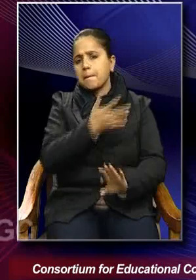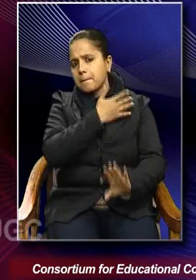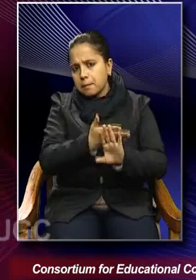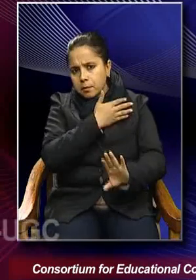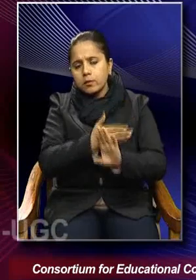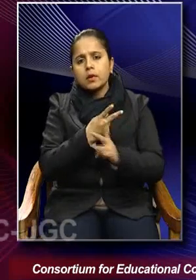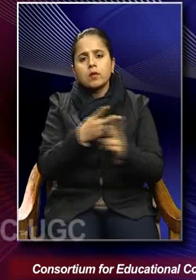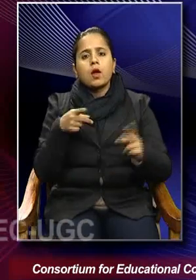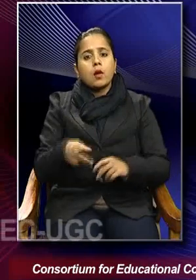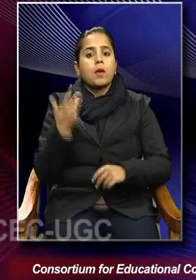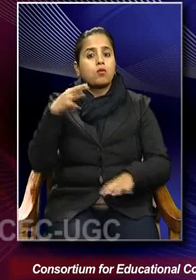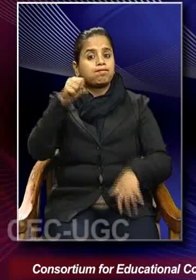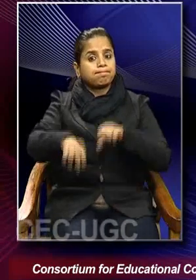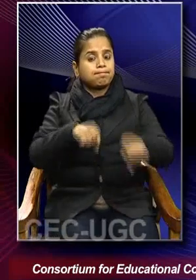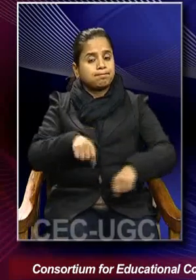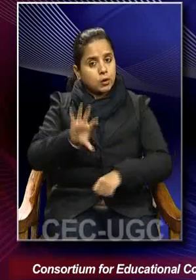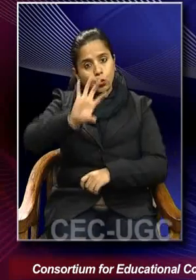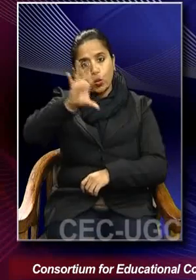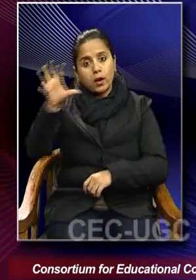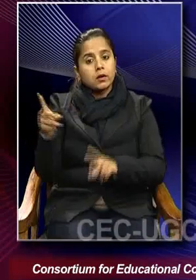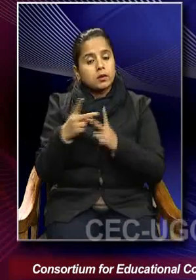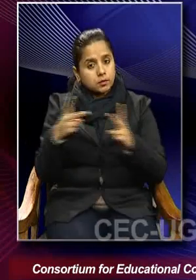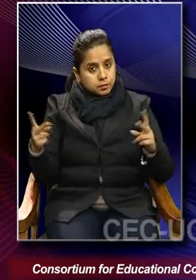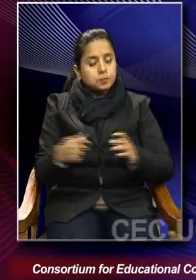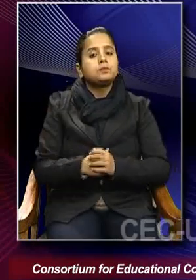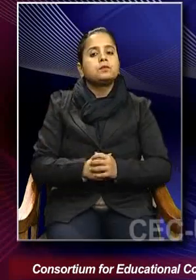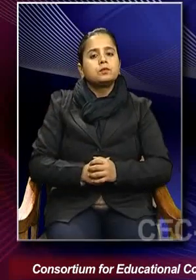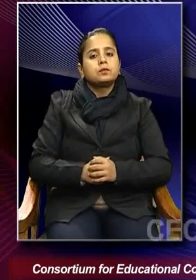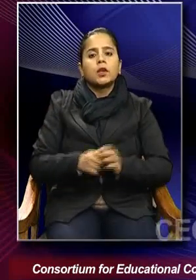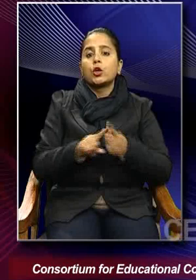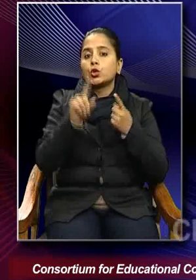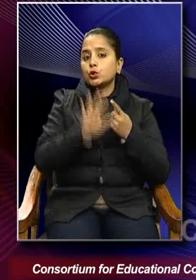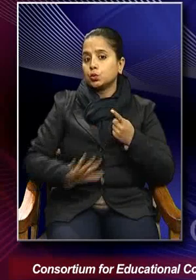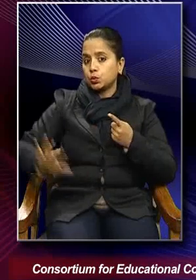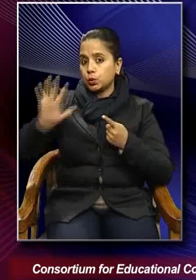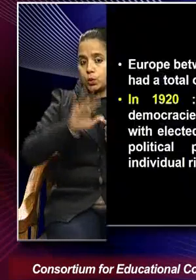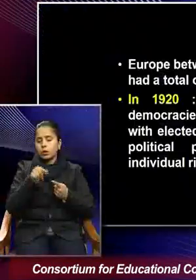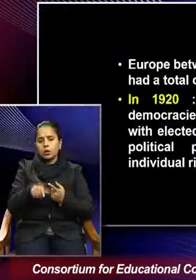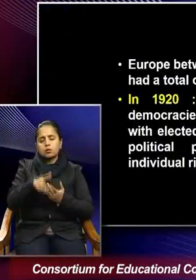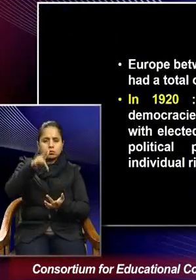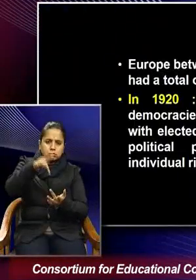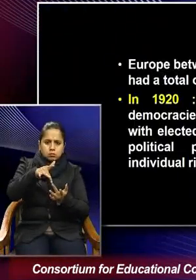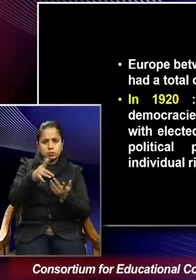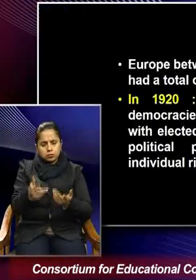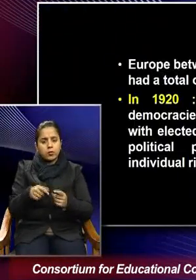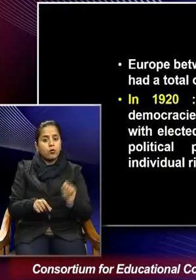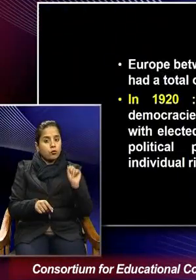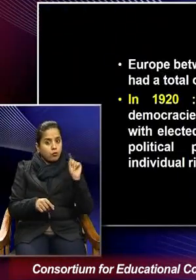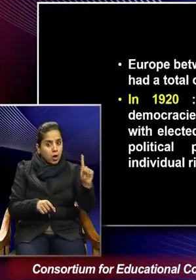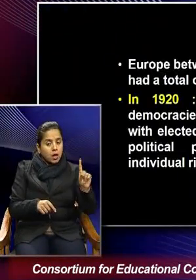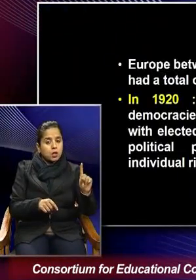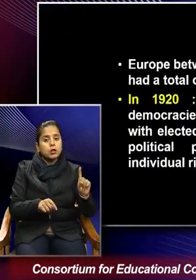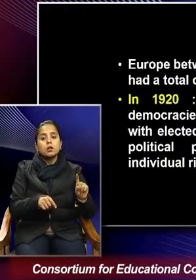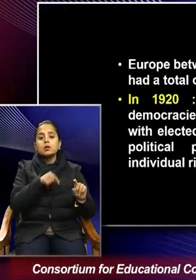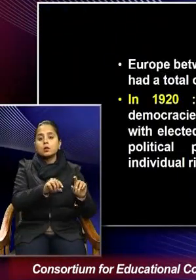the colonized countries. Europe between the first two